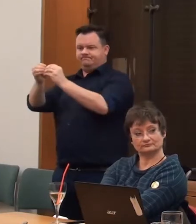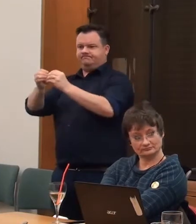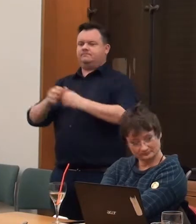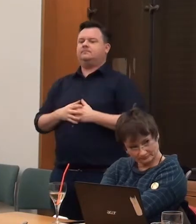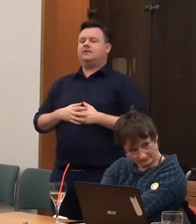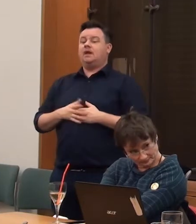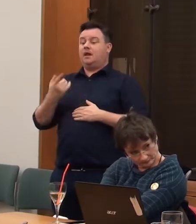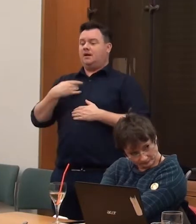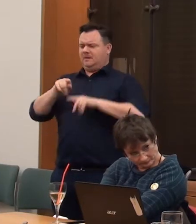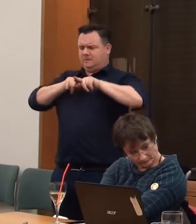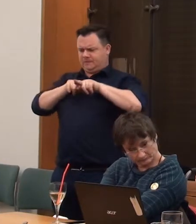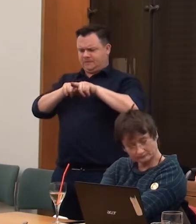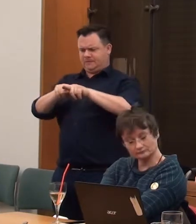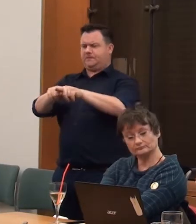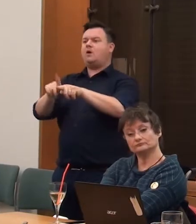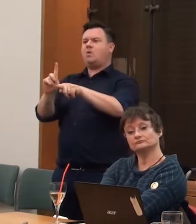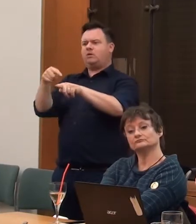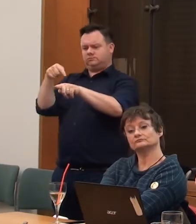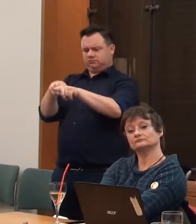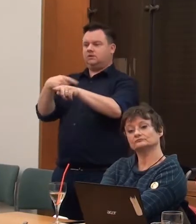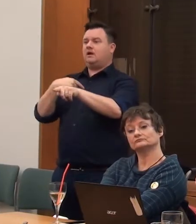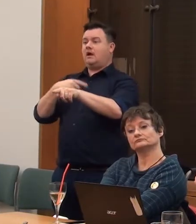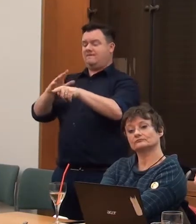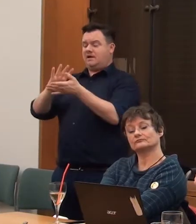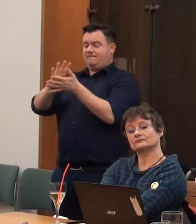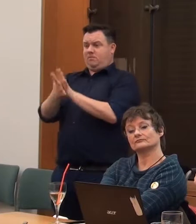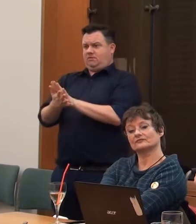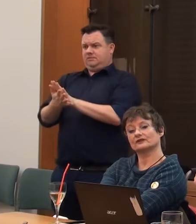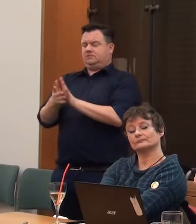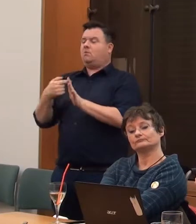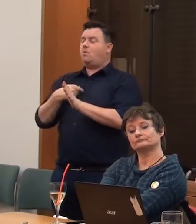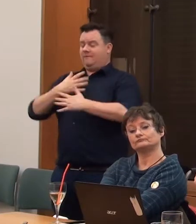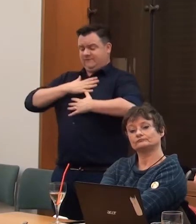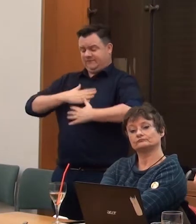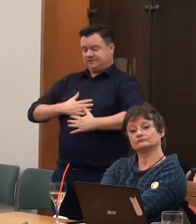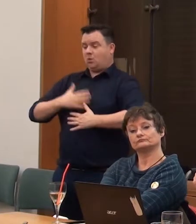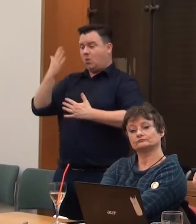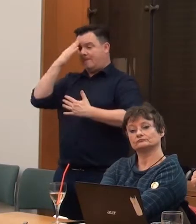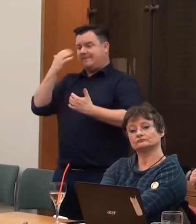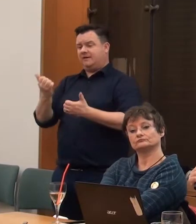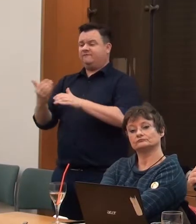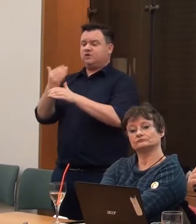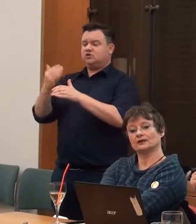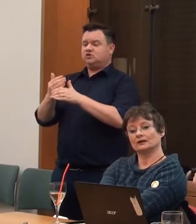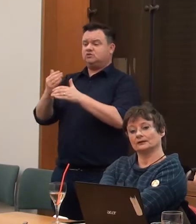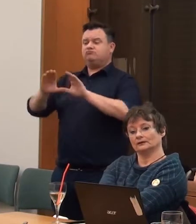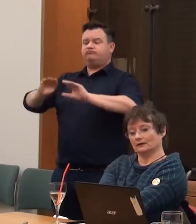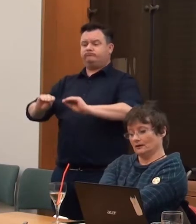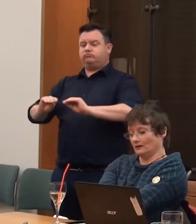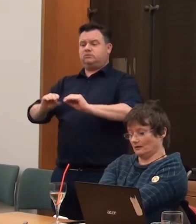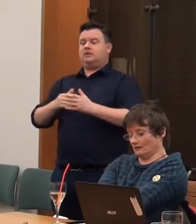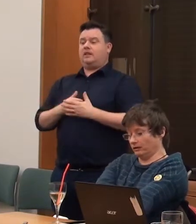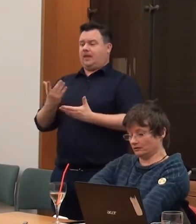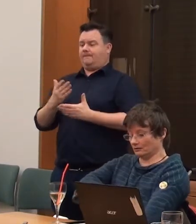having an impairment, whether it be, which we would say was a long term loss of physical or mental function, has always been